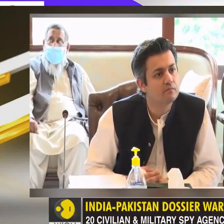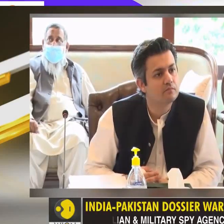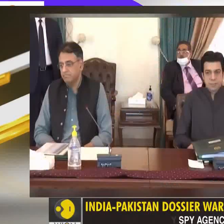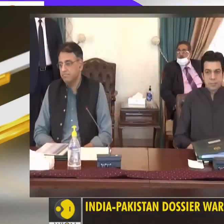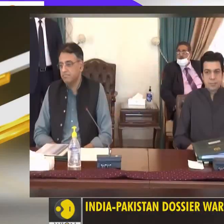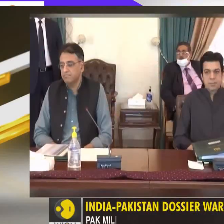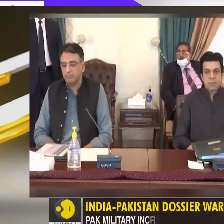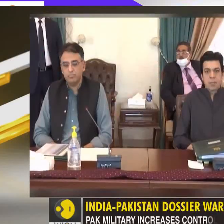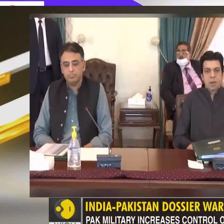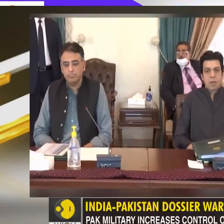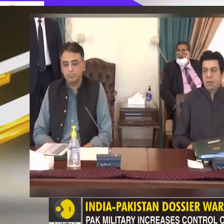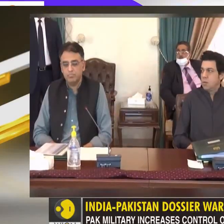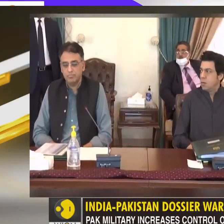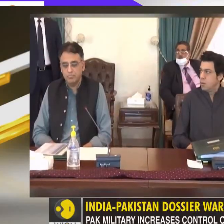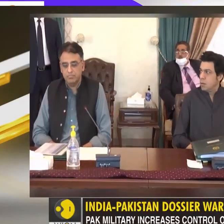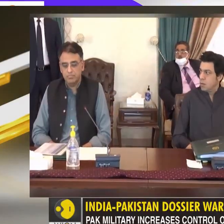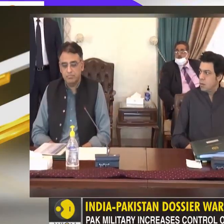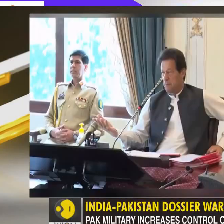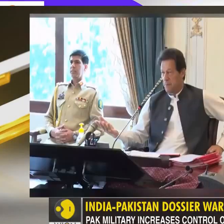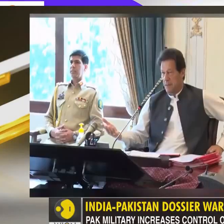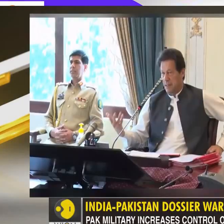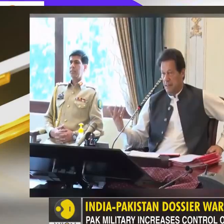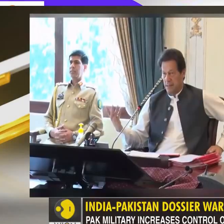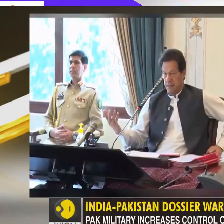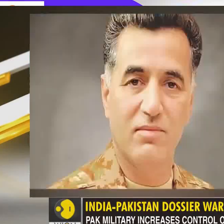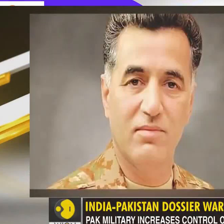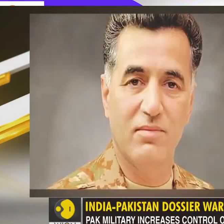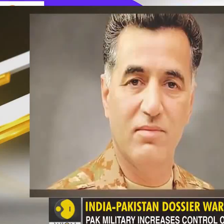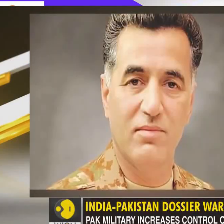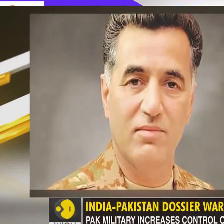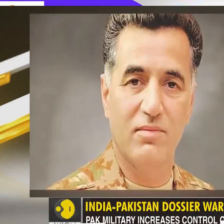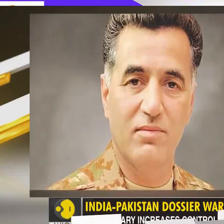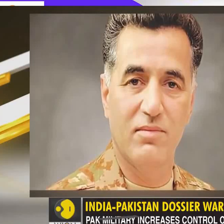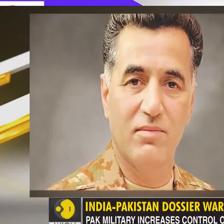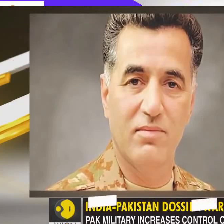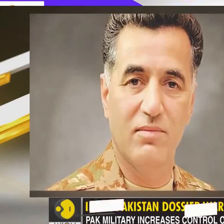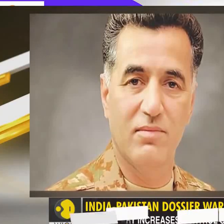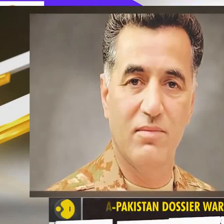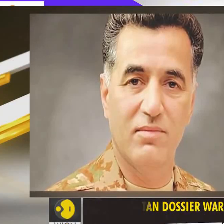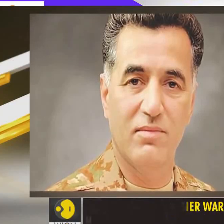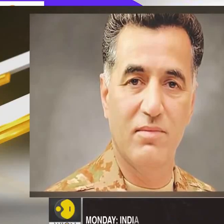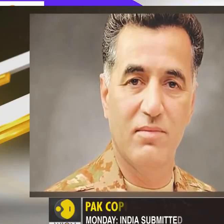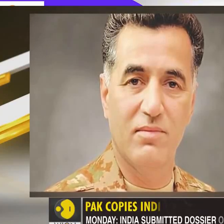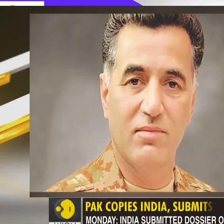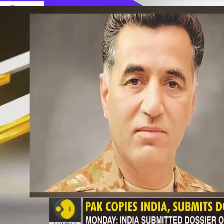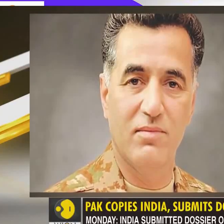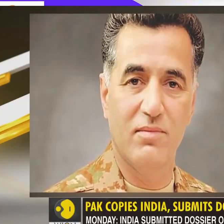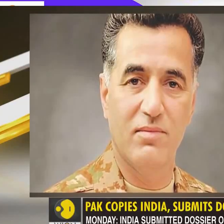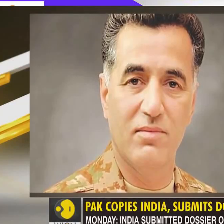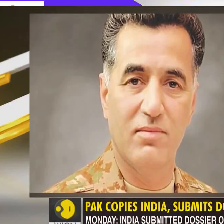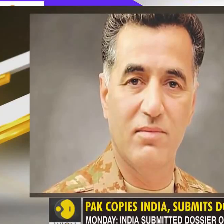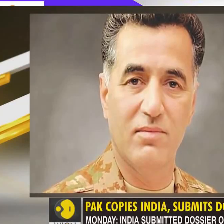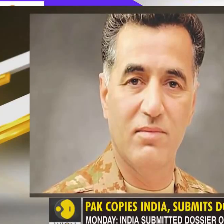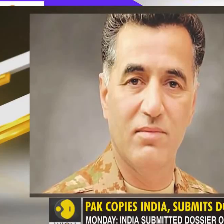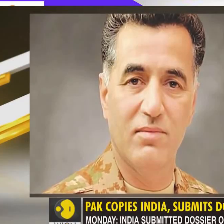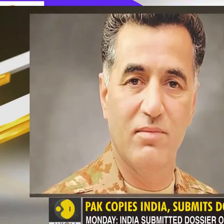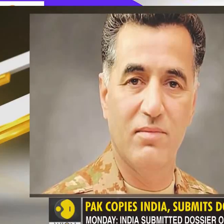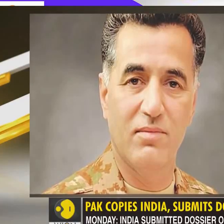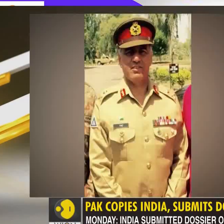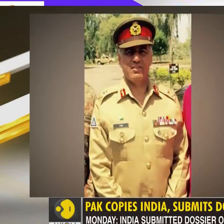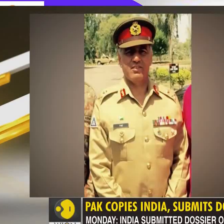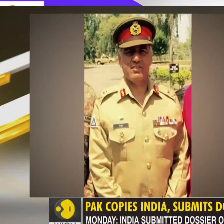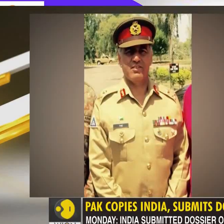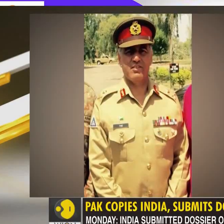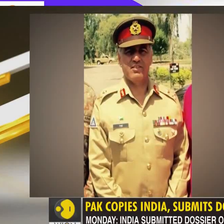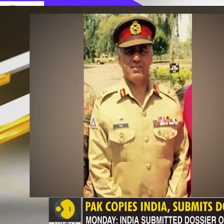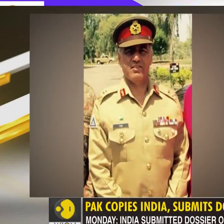ISI. What does this decision mean? That the Pakistan military is increasing its control over key institutions in